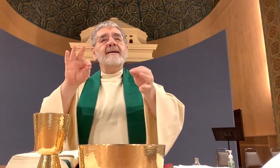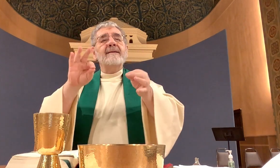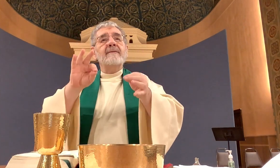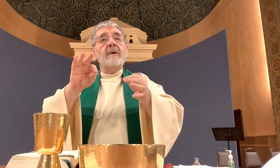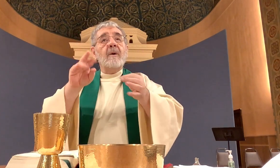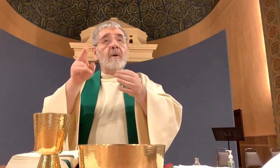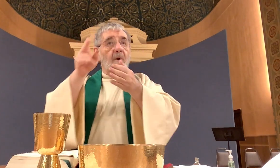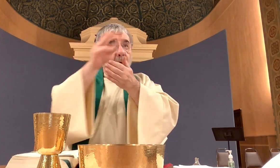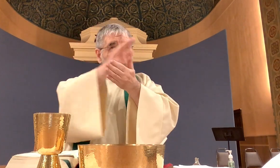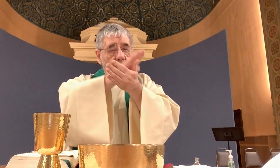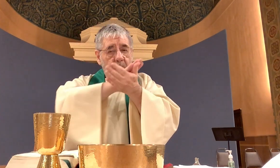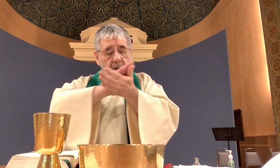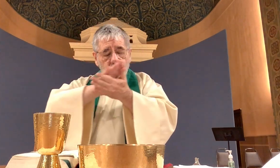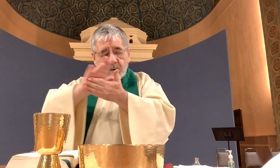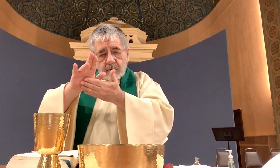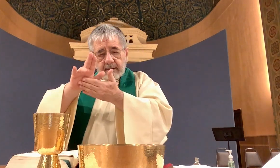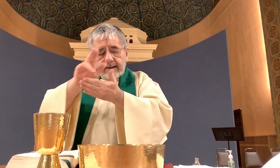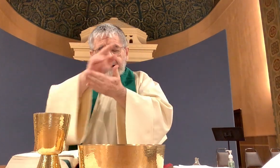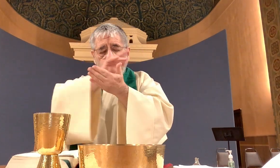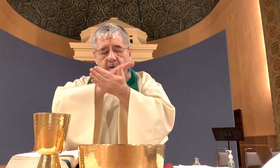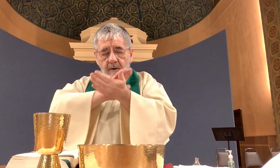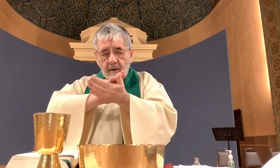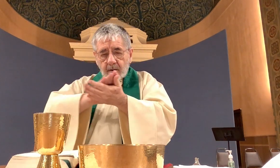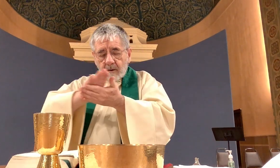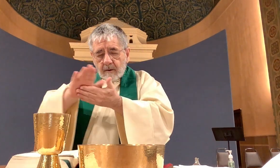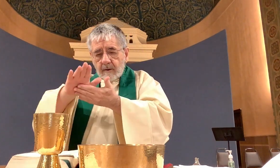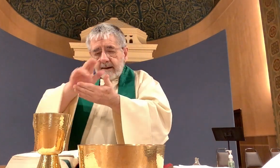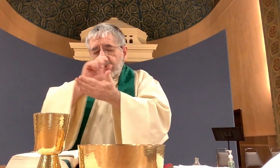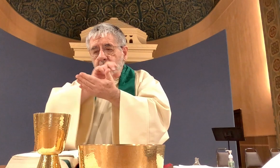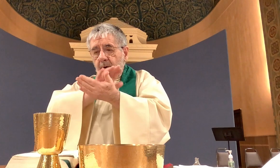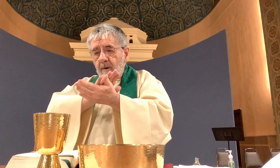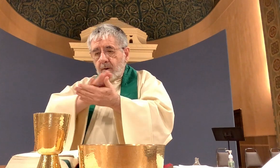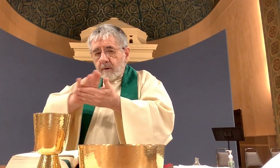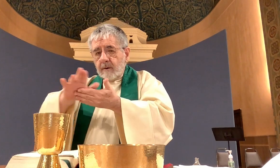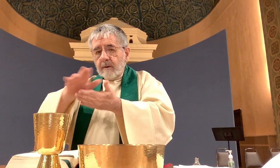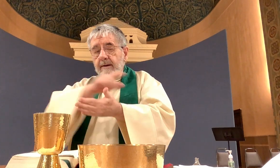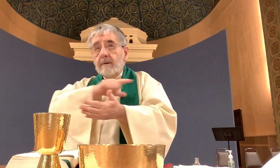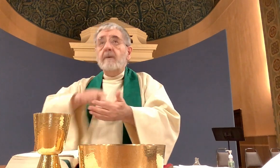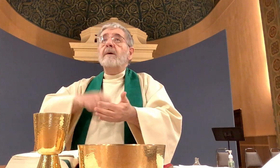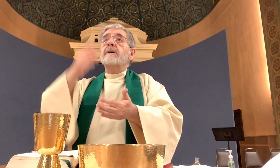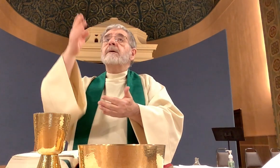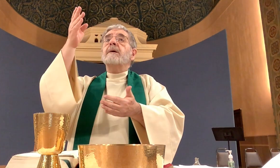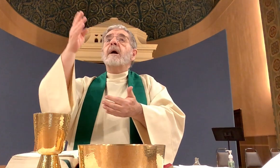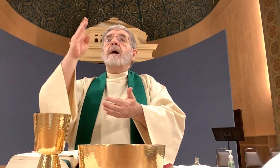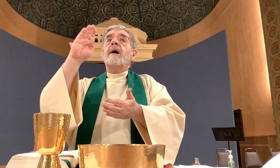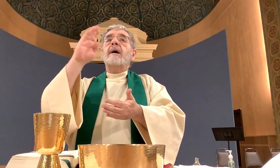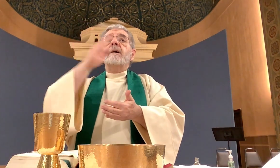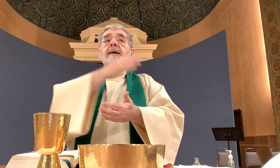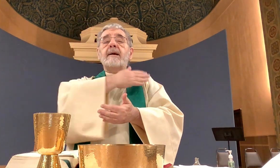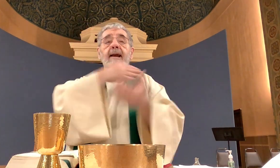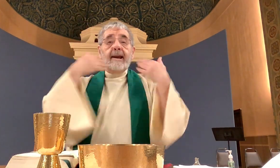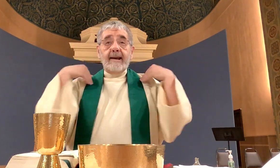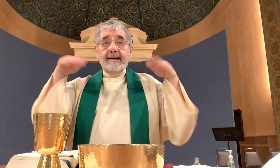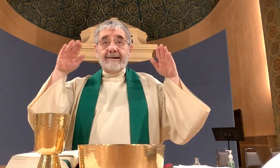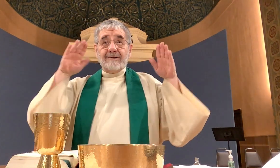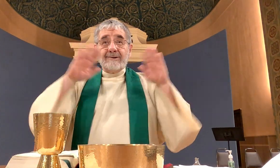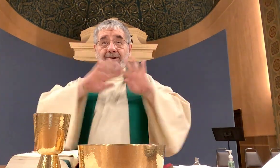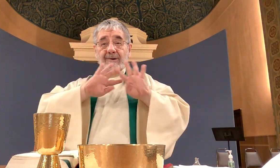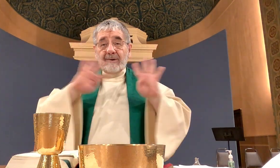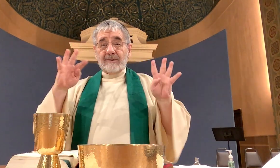holy holy Lord God of hosts heaven and earth are full of